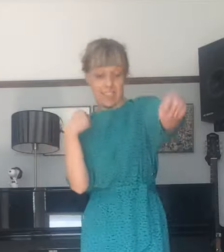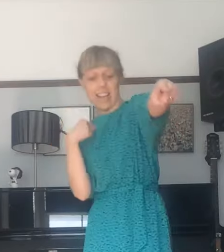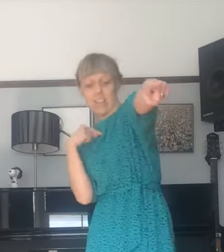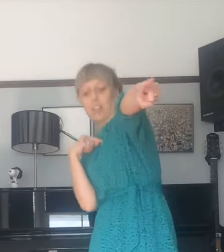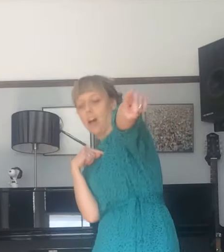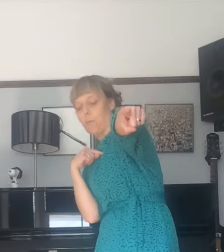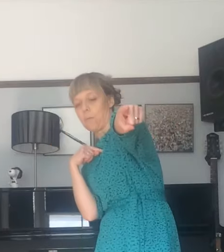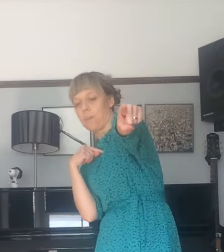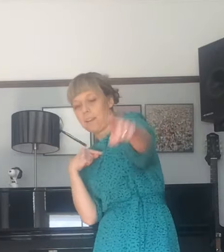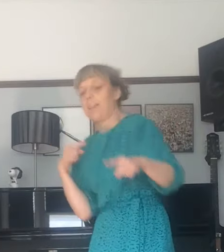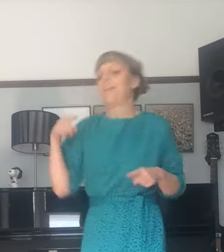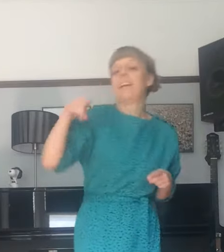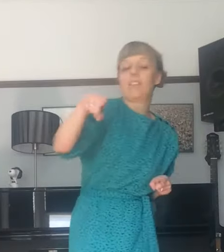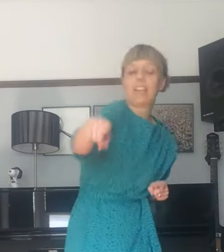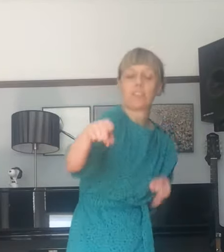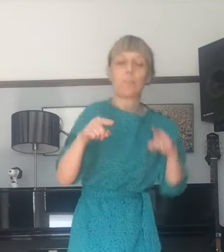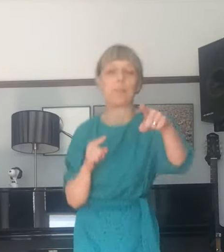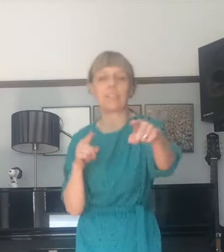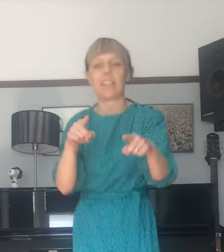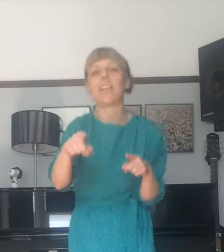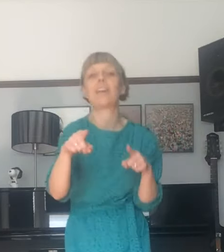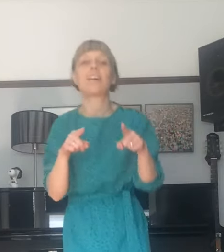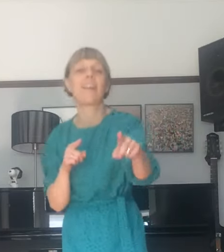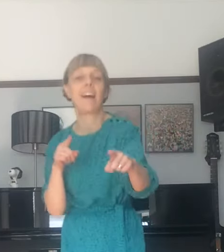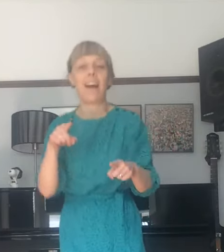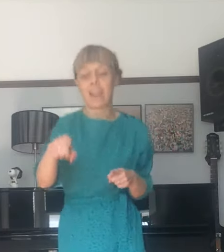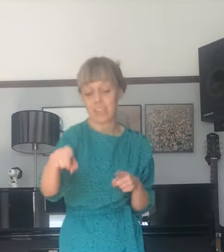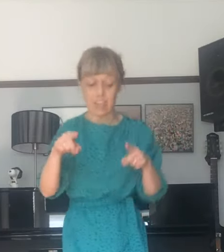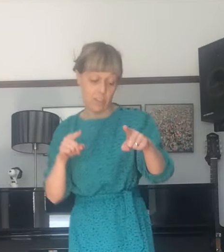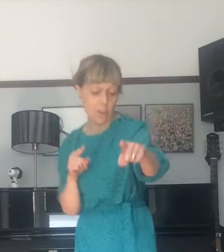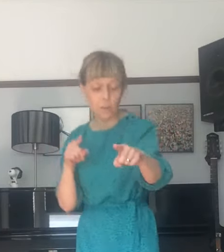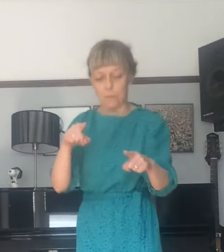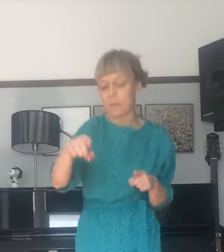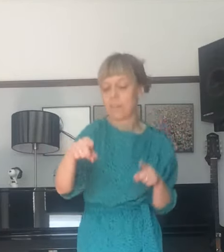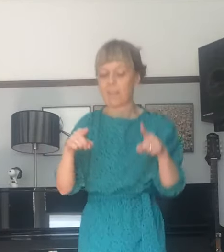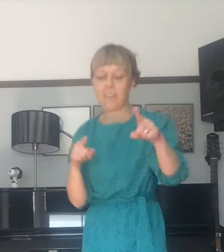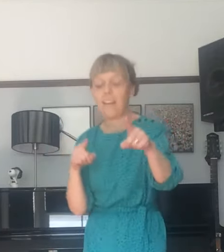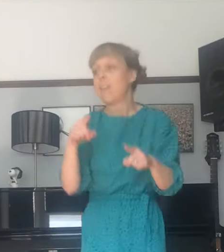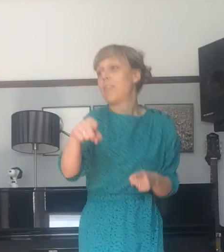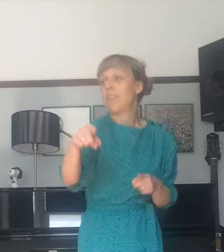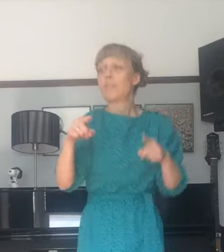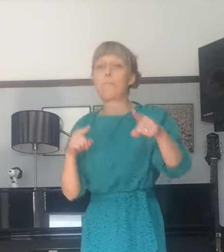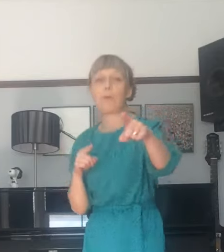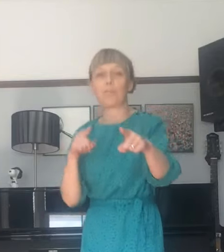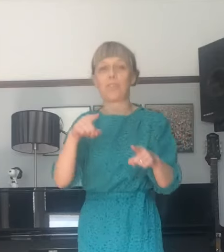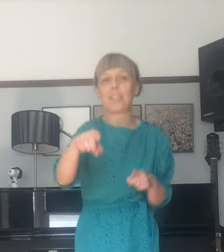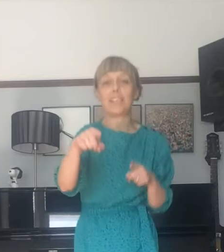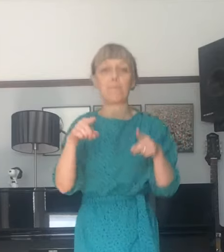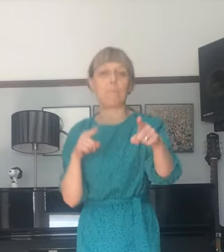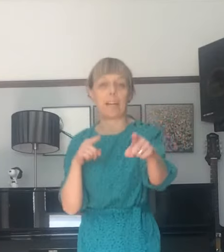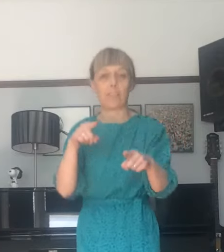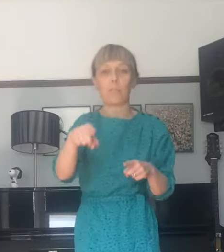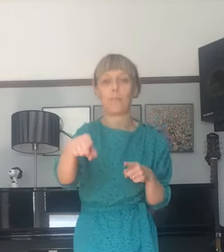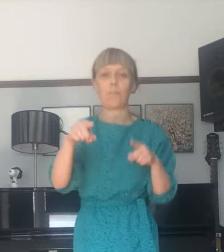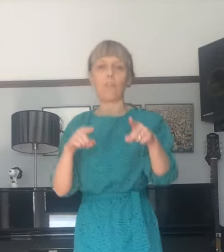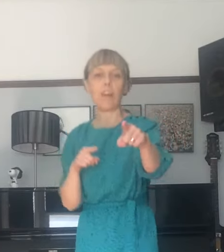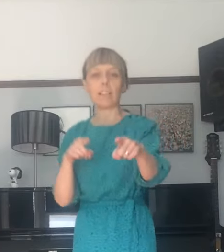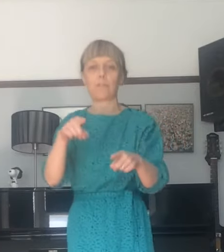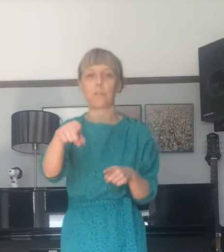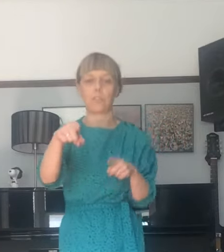said, yo. He said, you busy. I said, no. So push this button with your right hand.